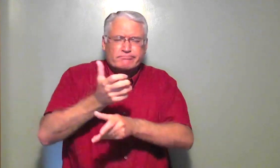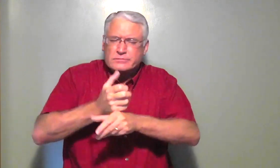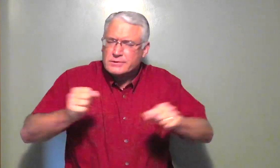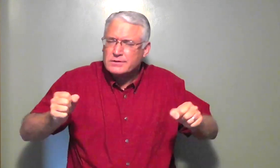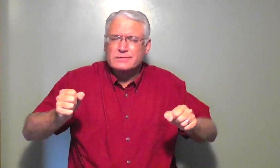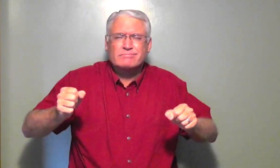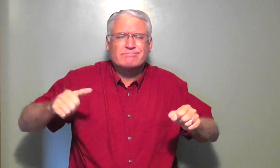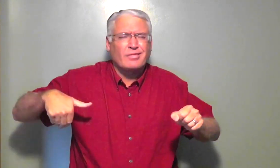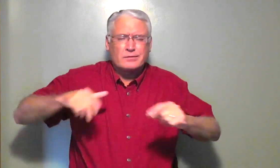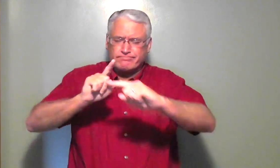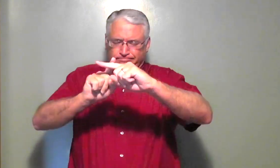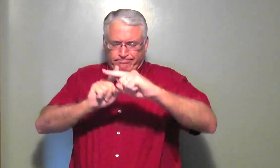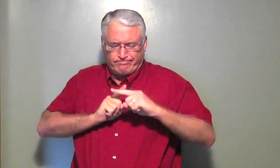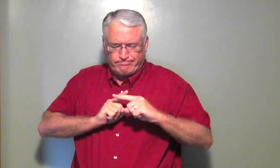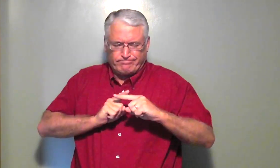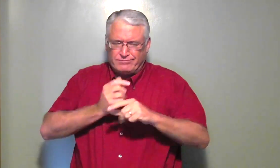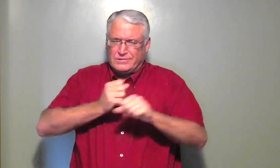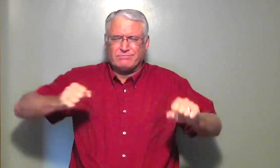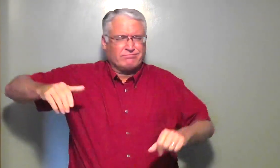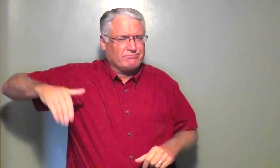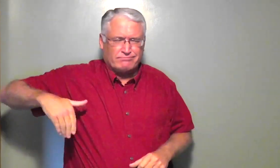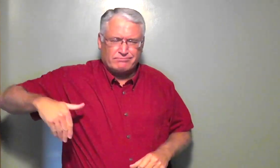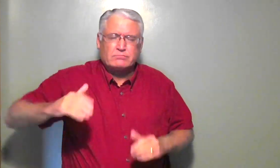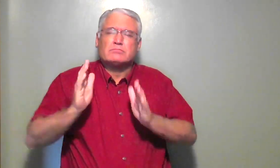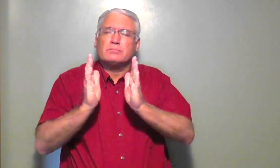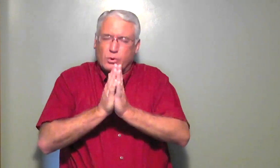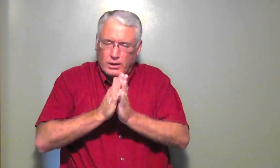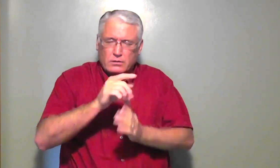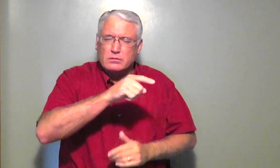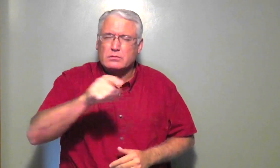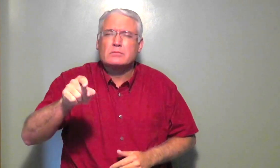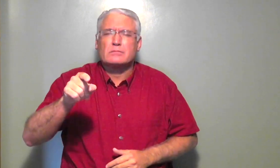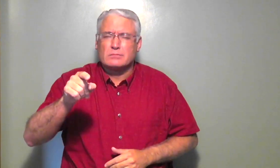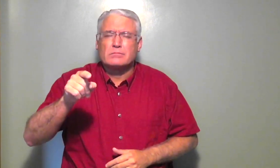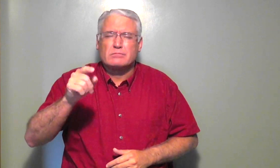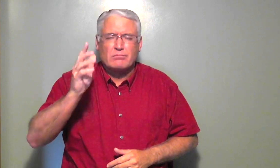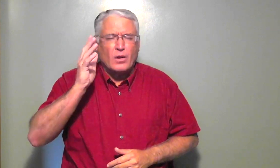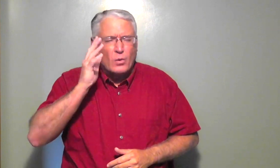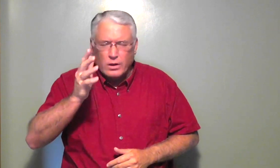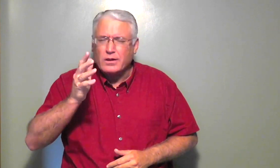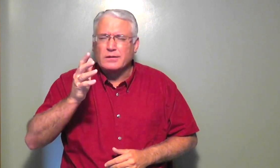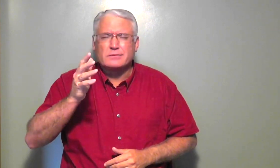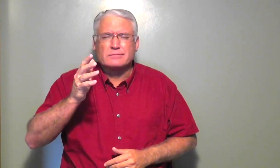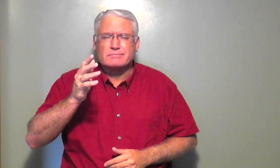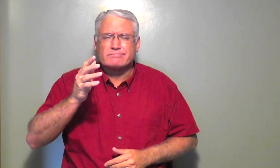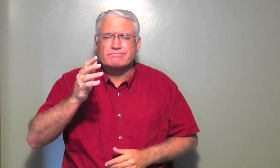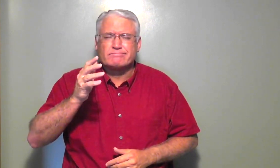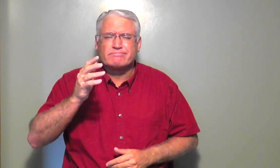the gospel and are not yet saved, that you will bring salvation to them. I pray that